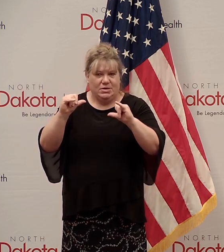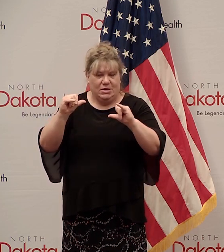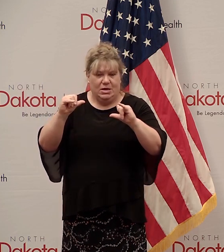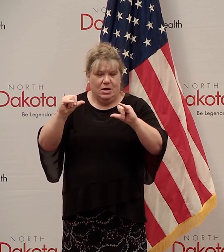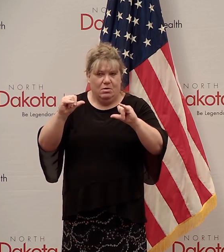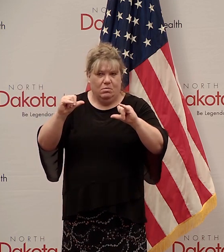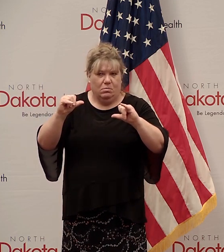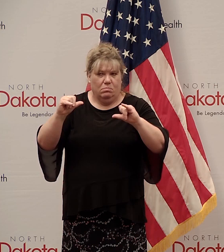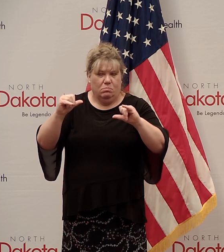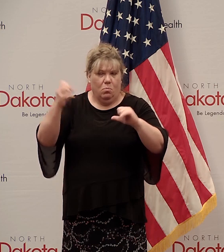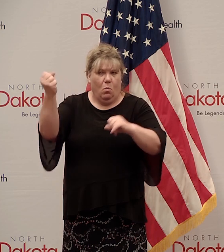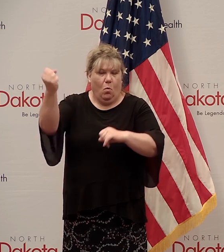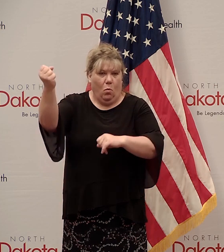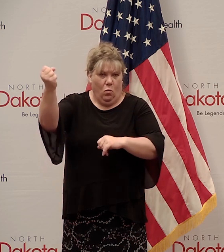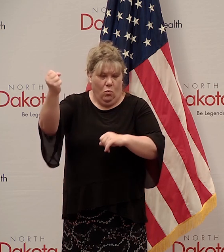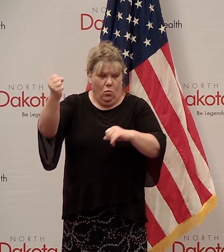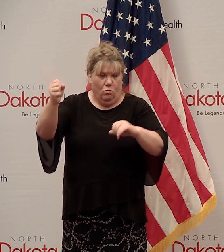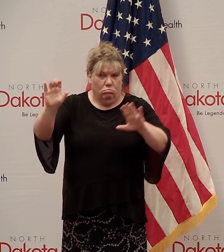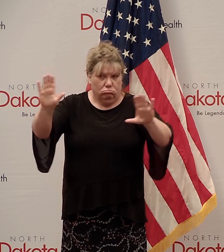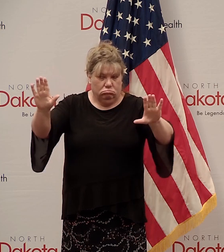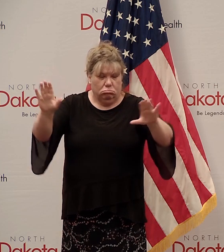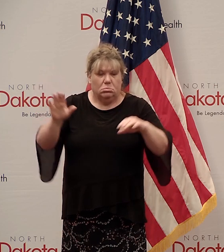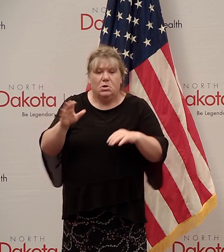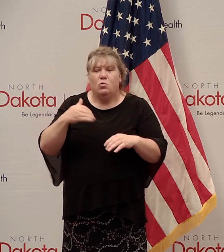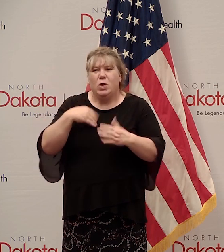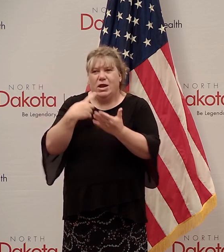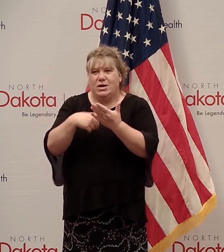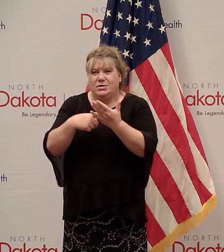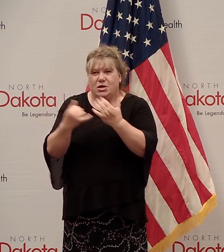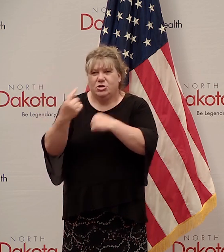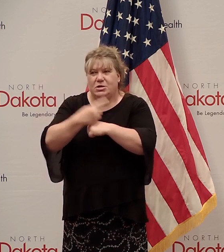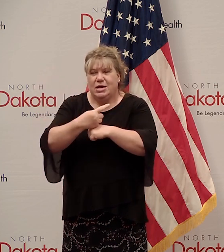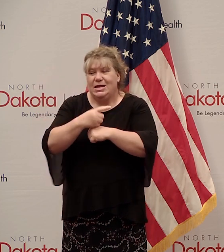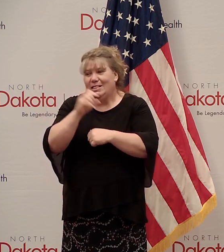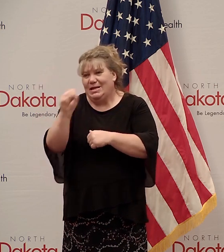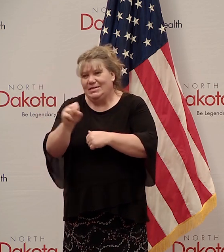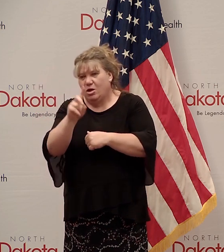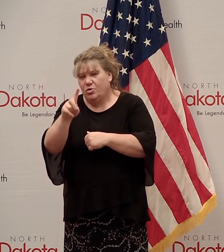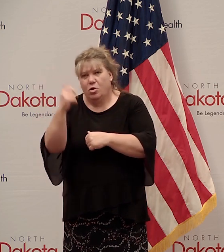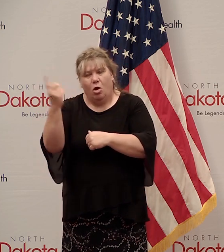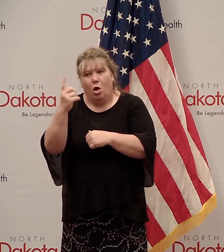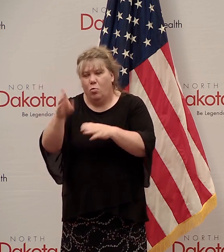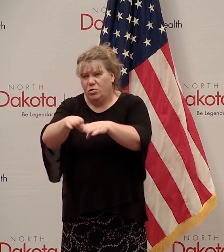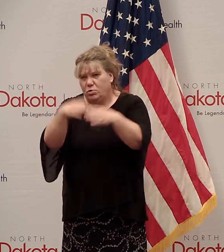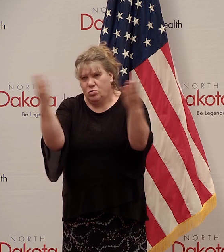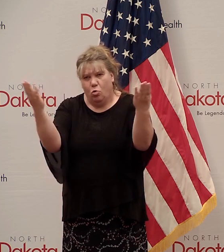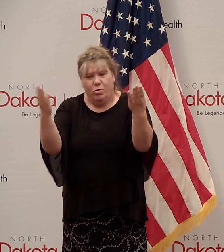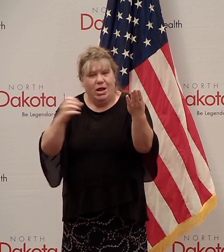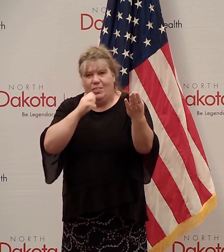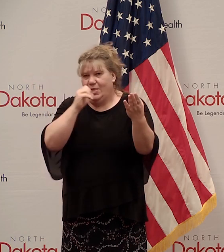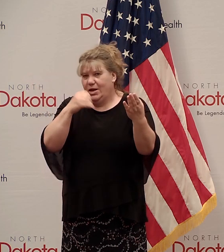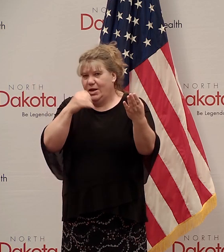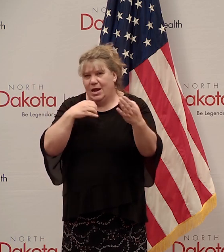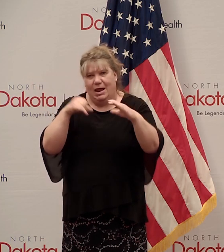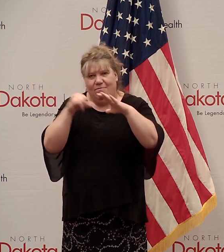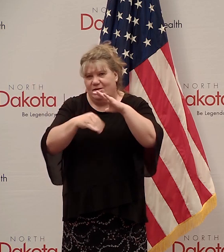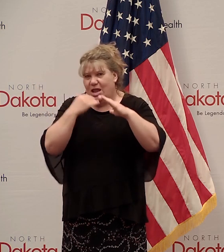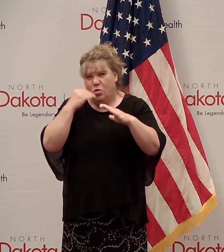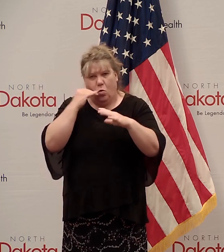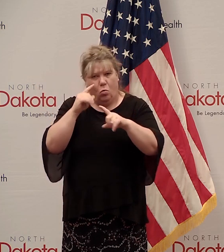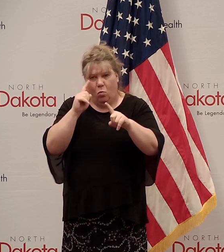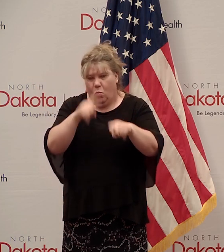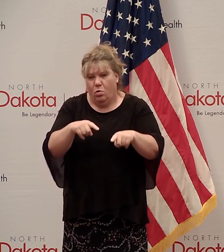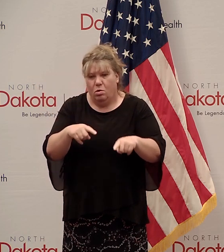discussion today as other, you know, South Dakota always remained open. They did not have a shelter in place, stay at home.